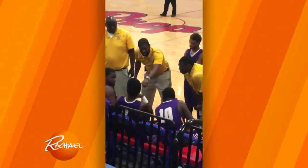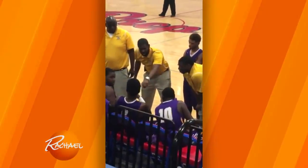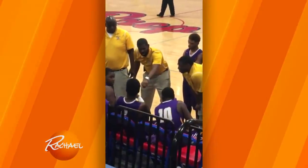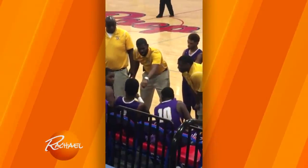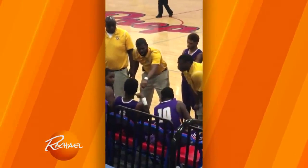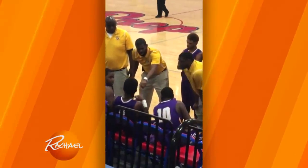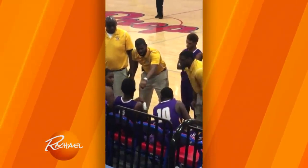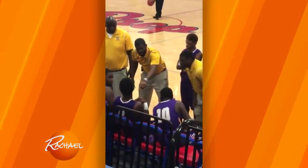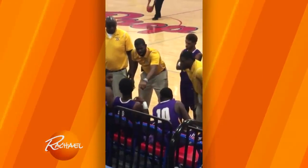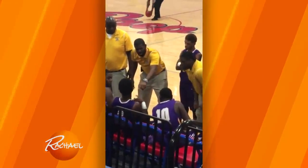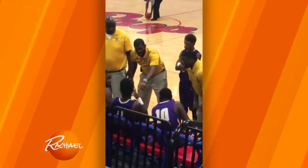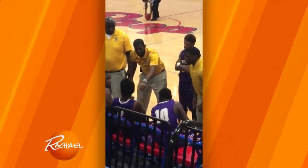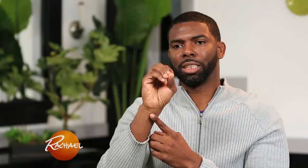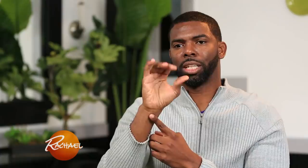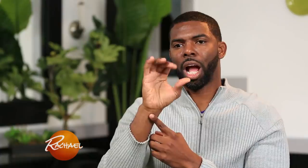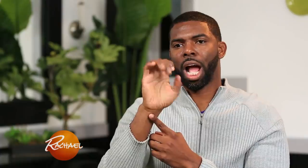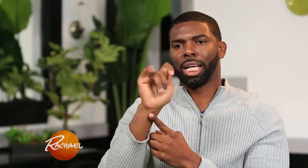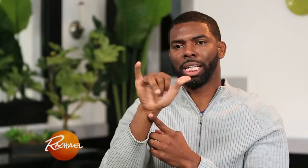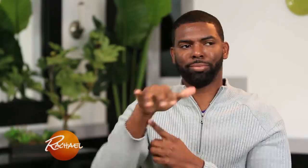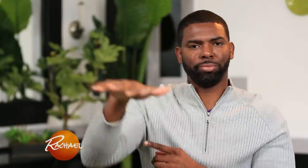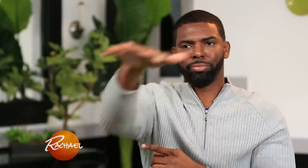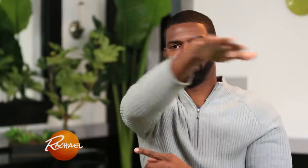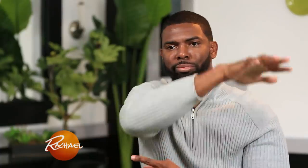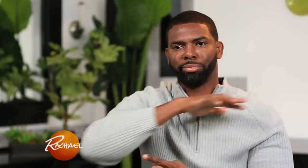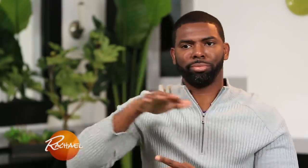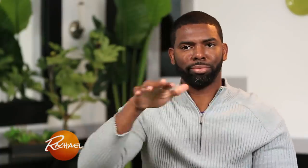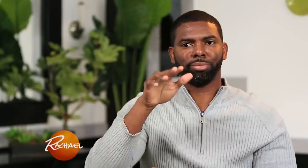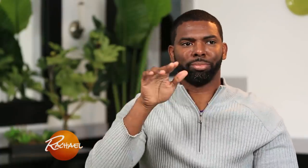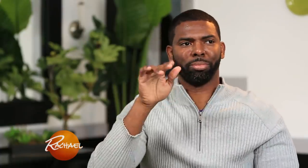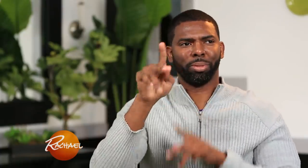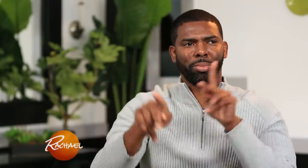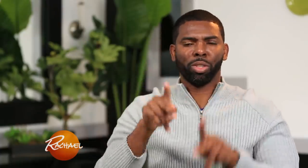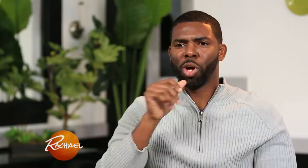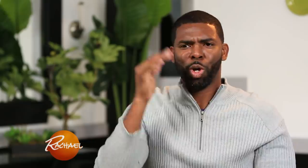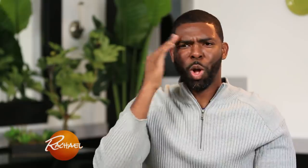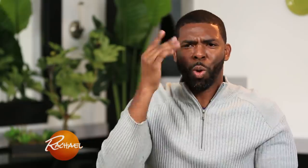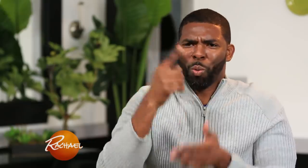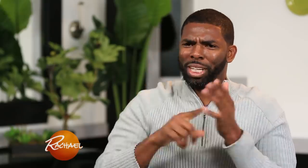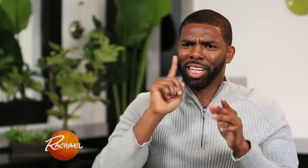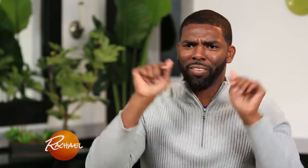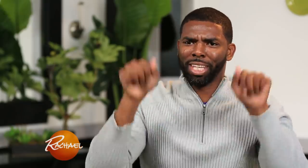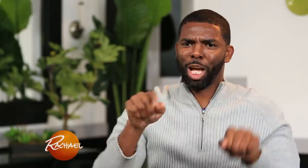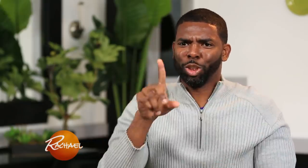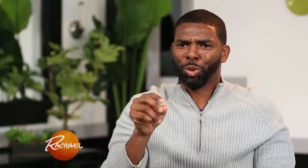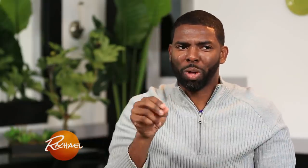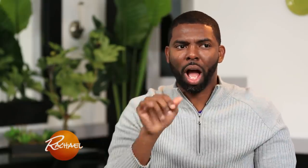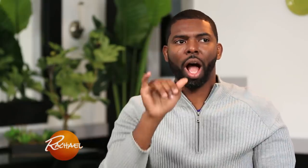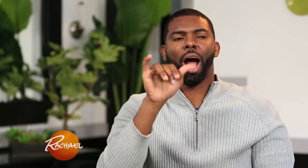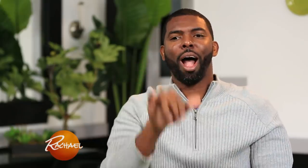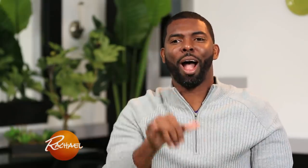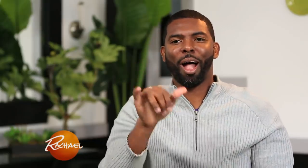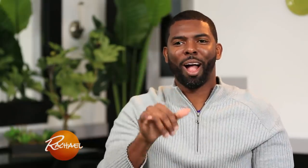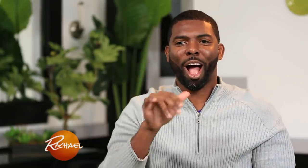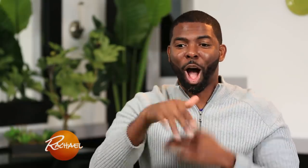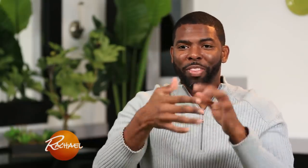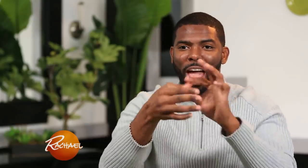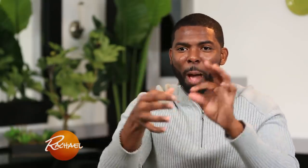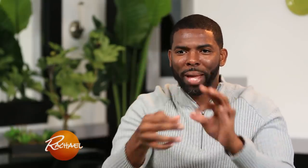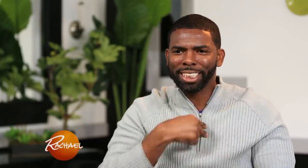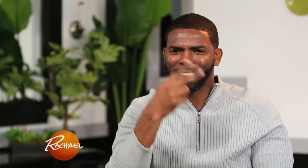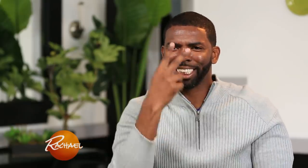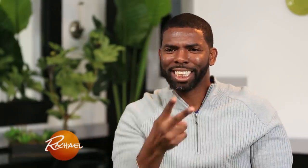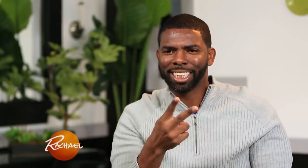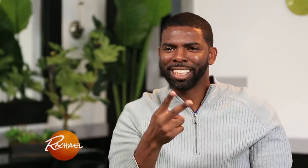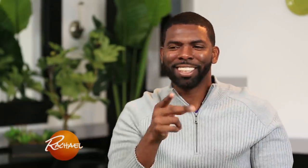I guess I didn't realize the impact that it could make on society. Like a lot of people